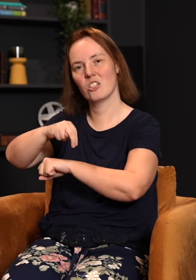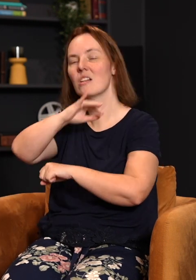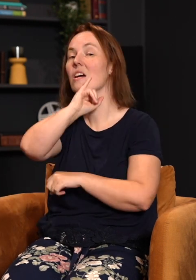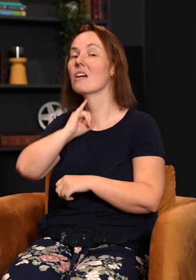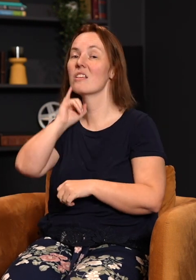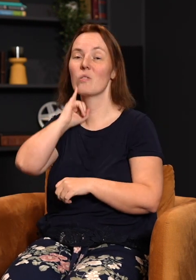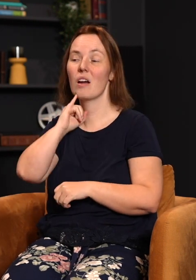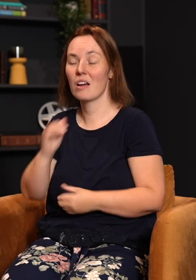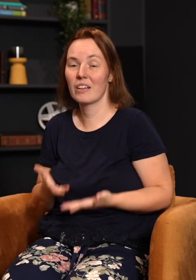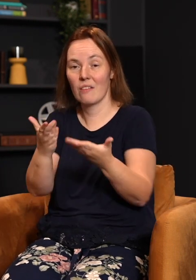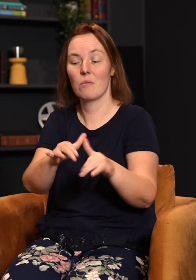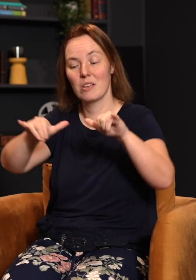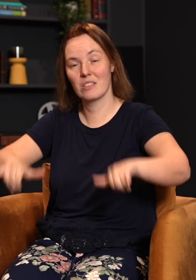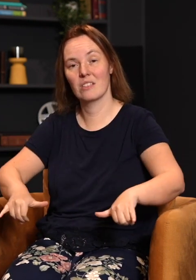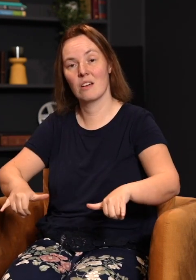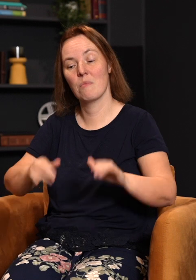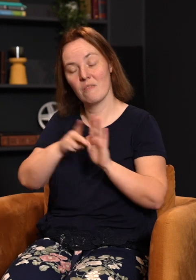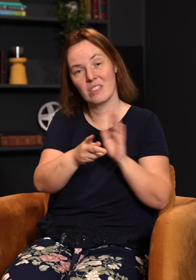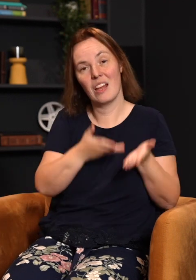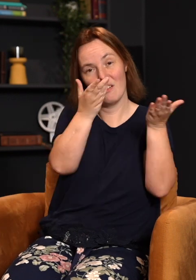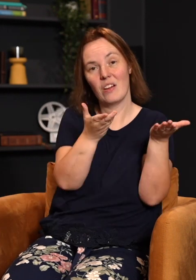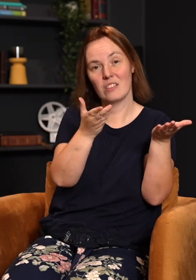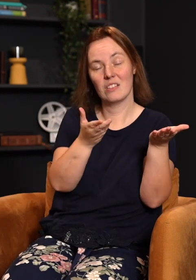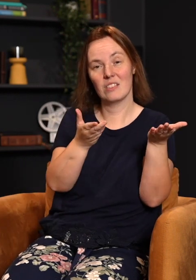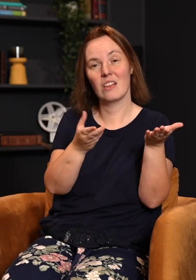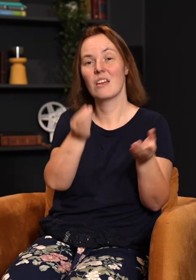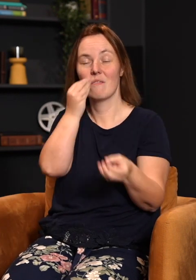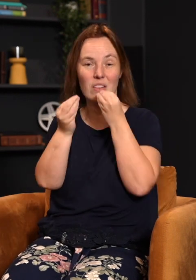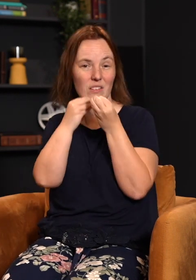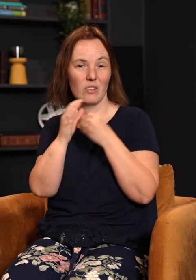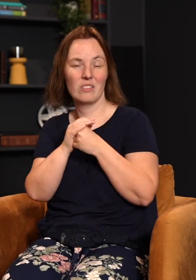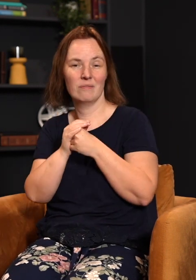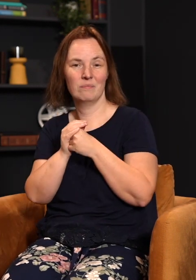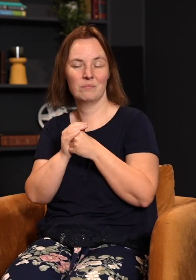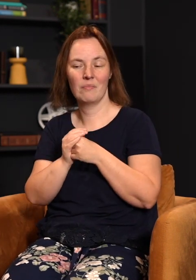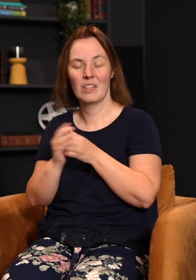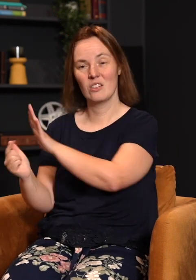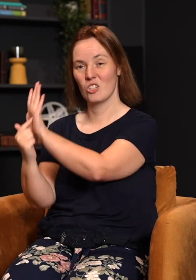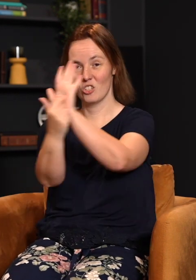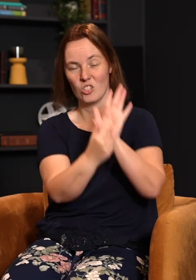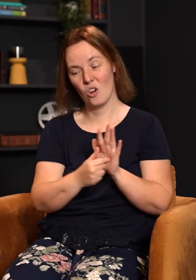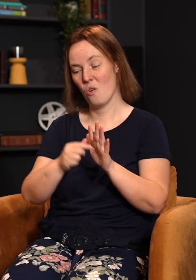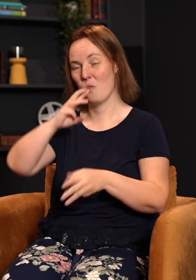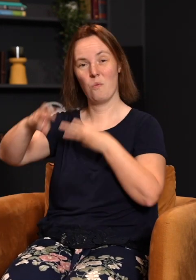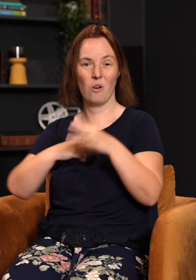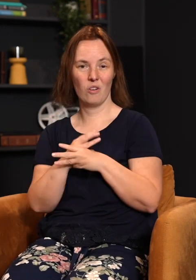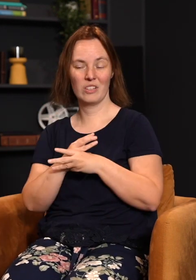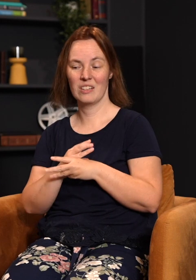he gave to them a system of sacrifices and festivals in order to show the whole world and to show his